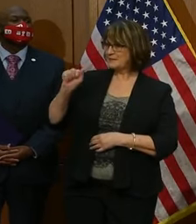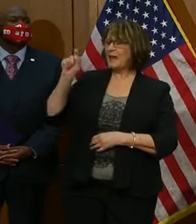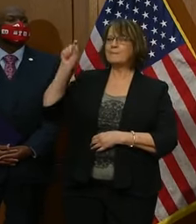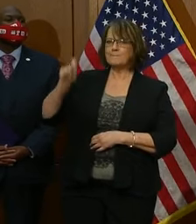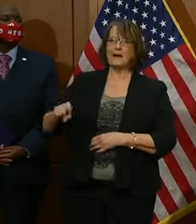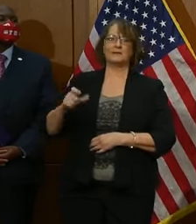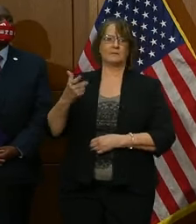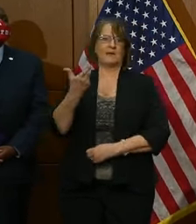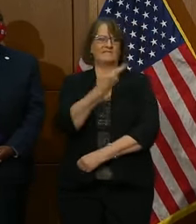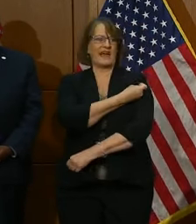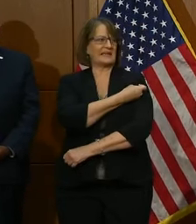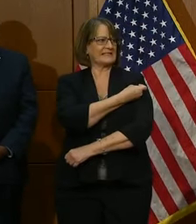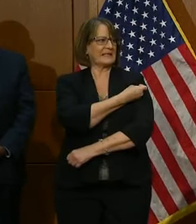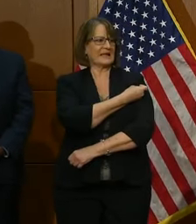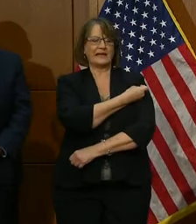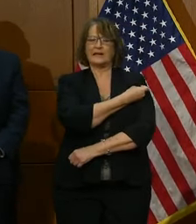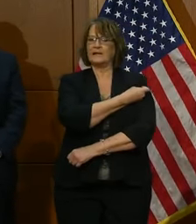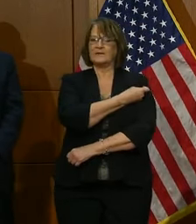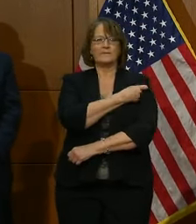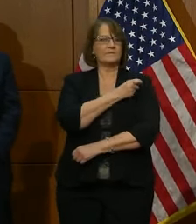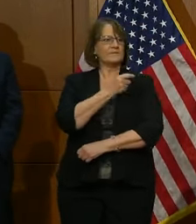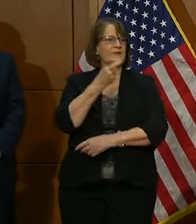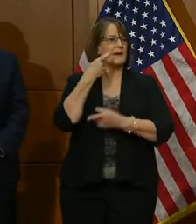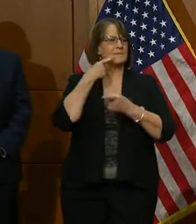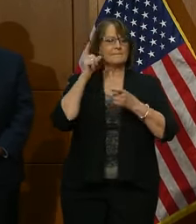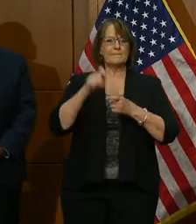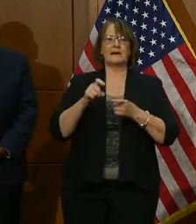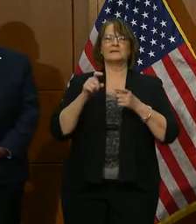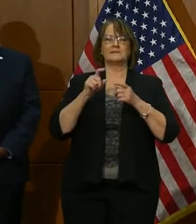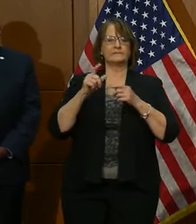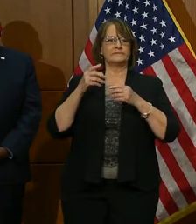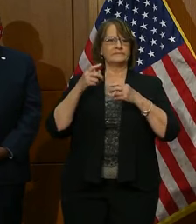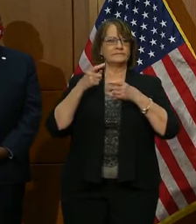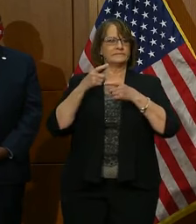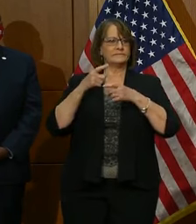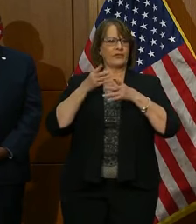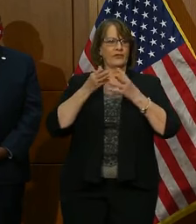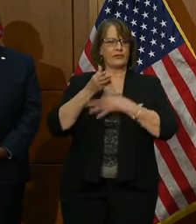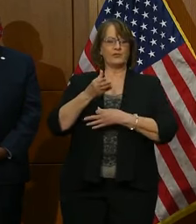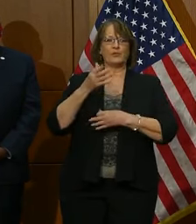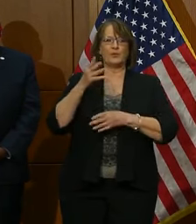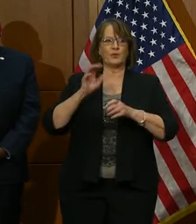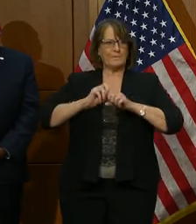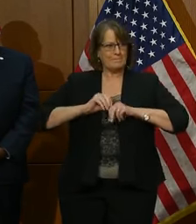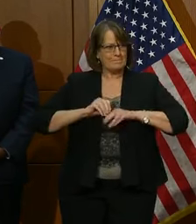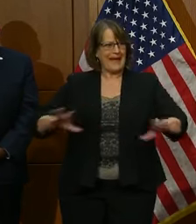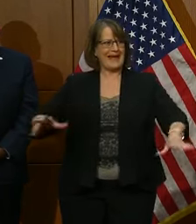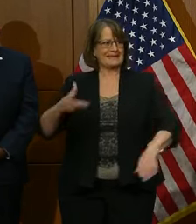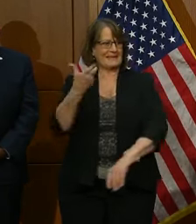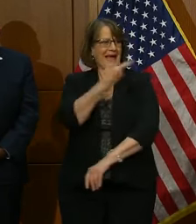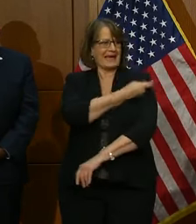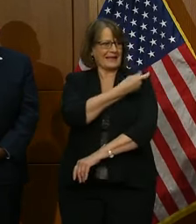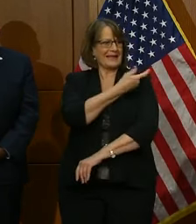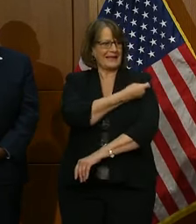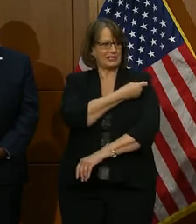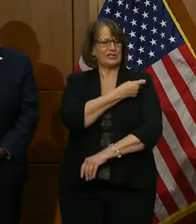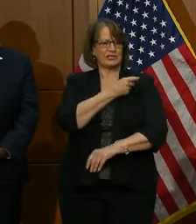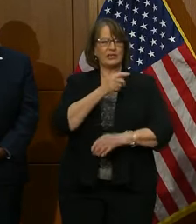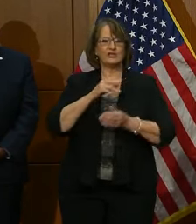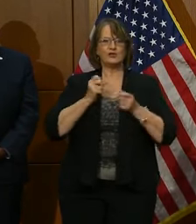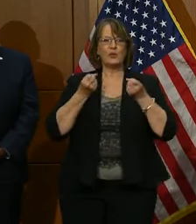vaccinated, effectively creating, through mass inoculation, the much-discussed herd immunity. Yet,